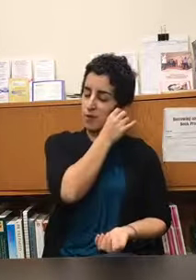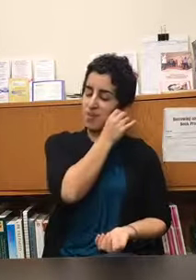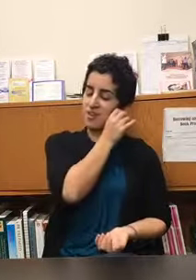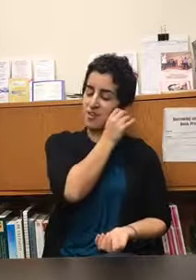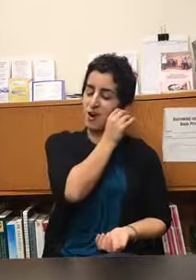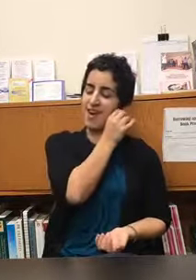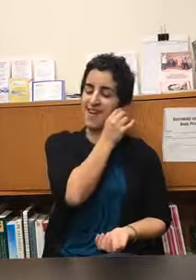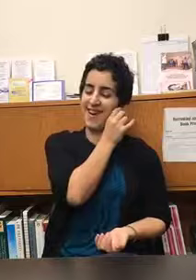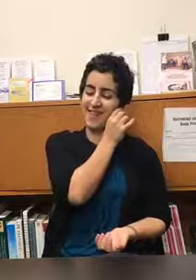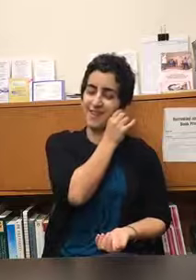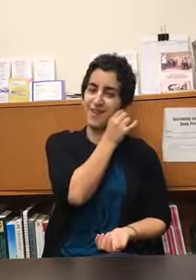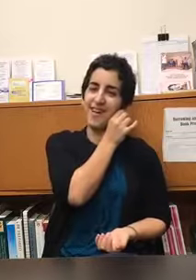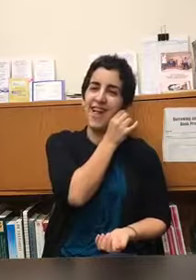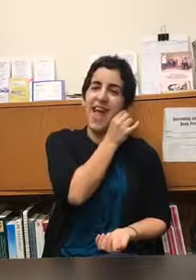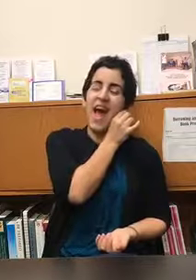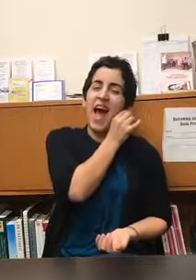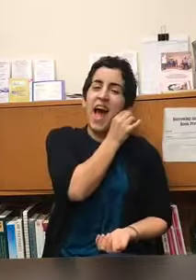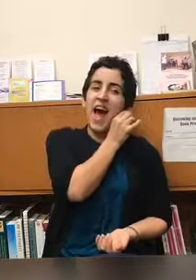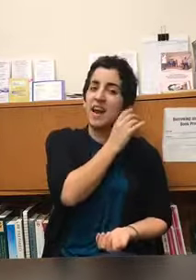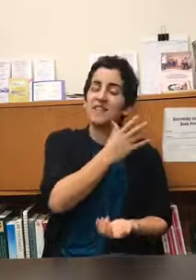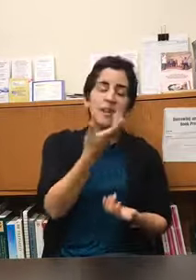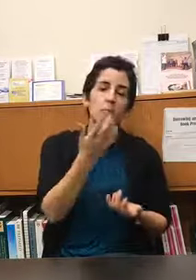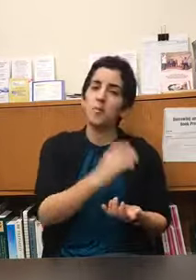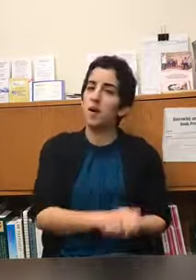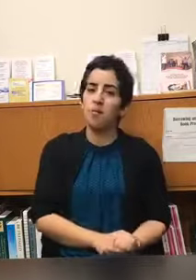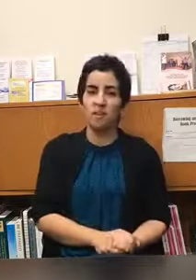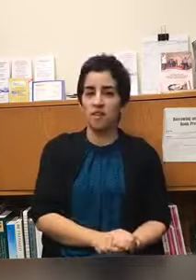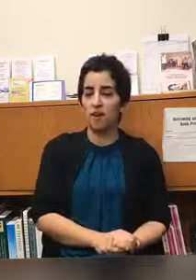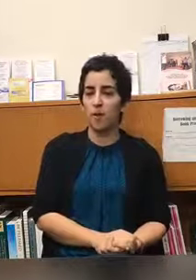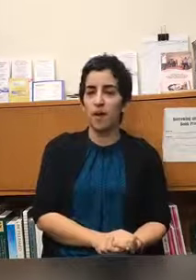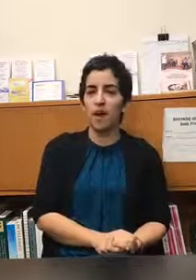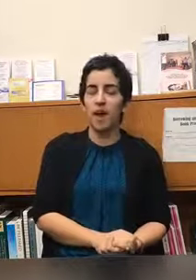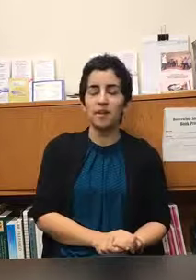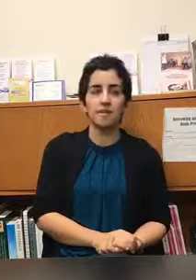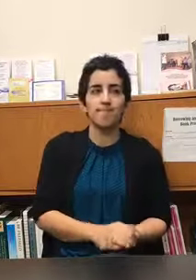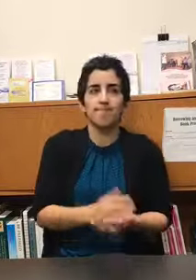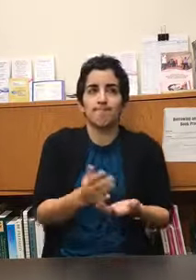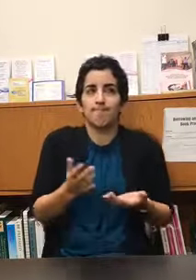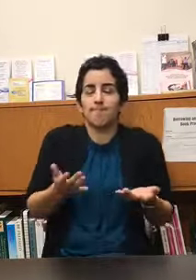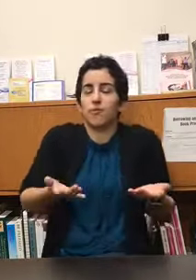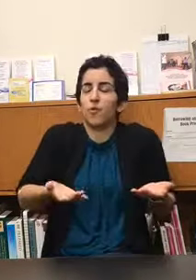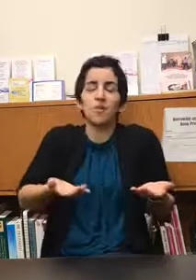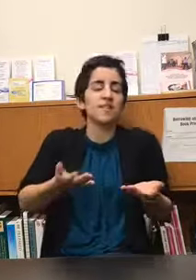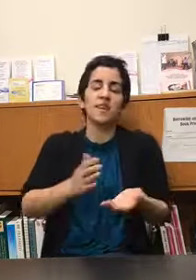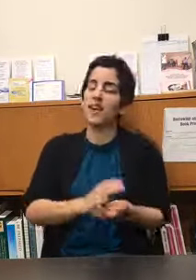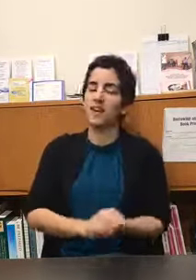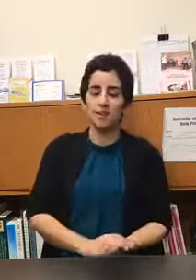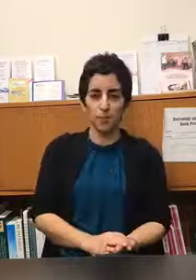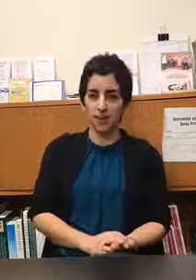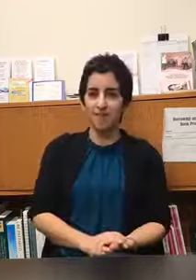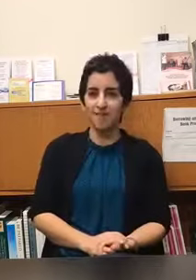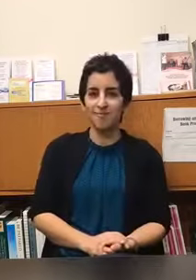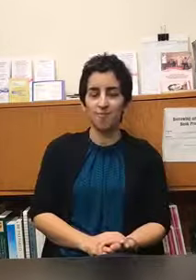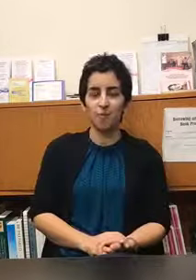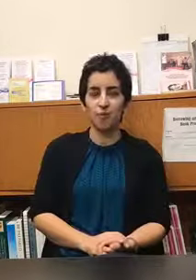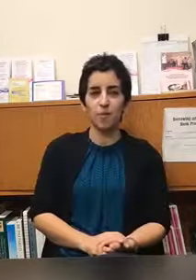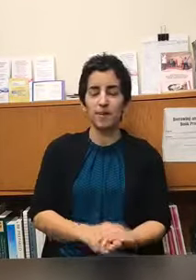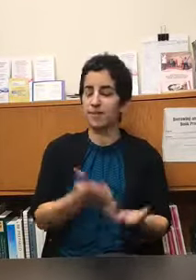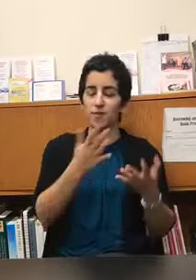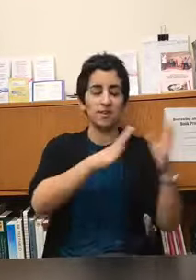voice teacher high school and I stumbled upon music therapy and for reasons I can't explain from my 17